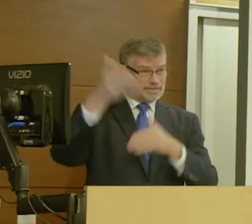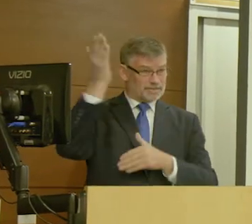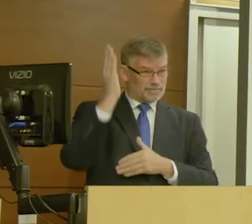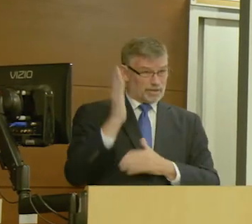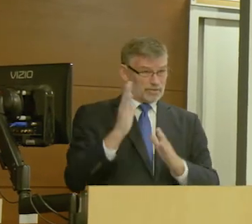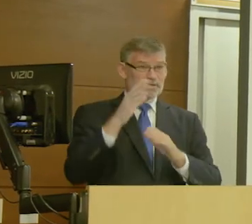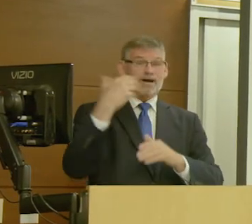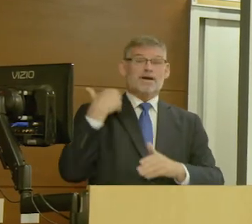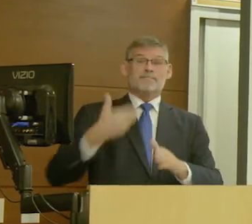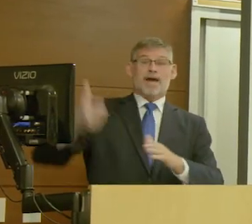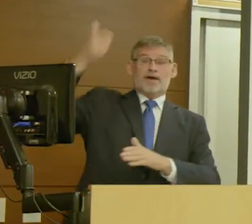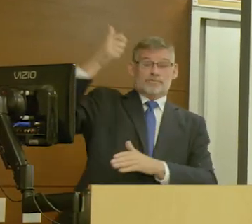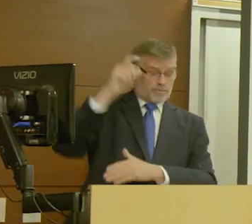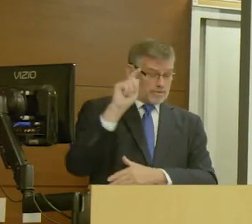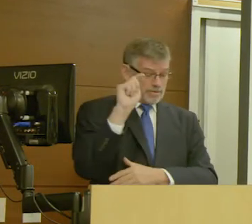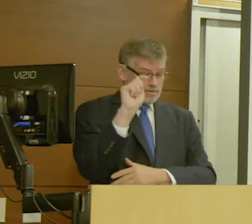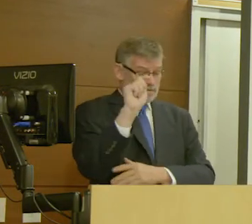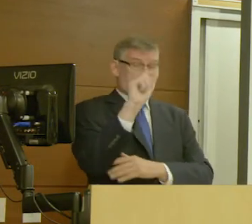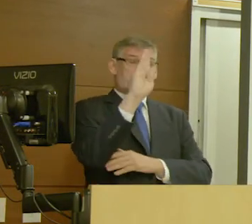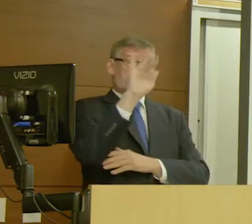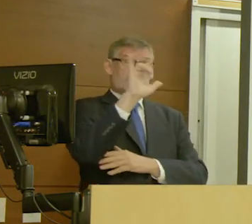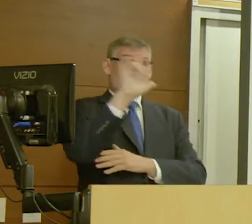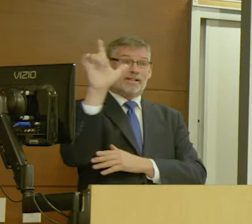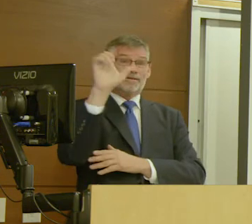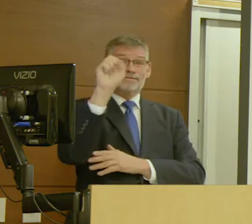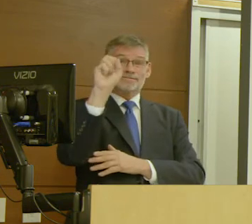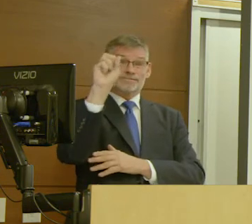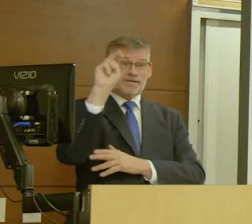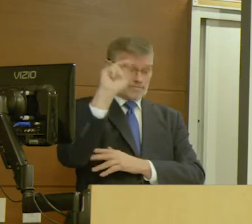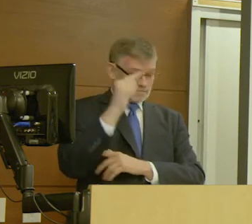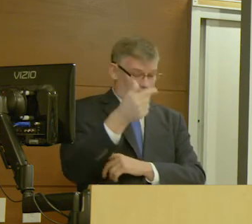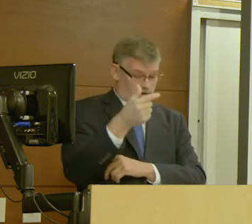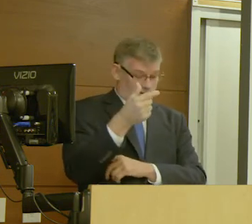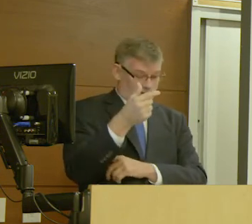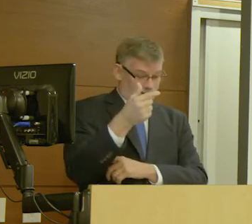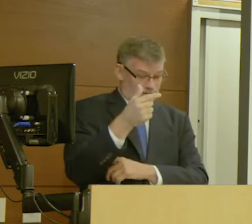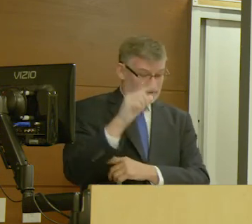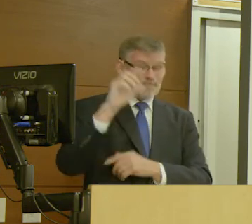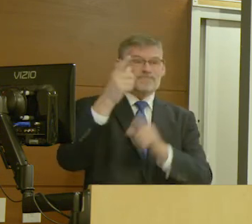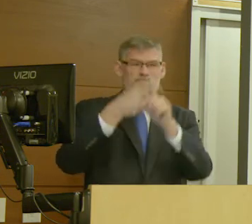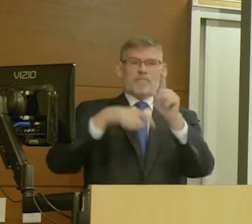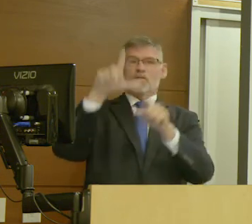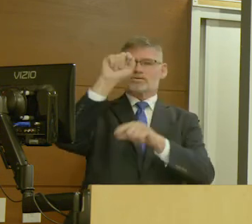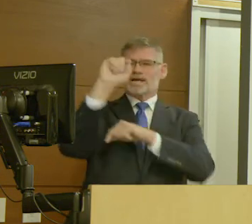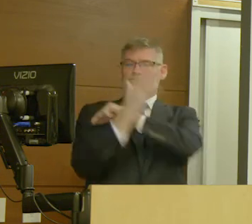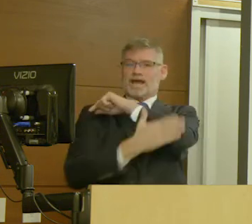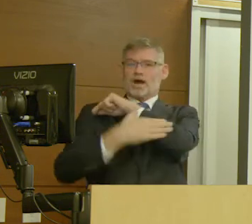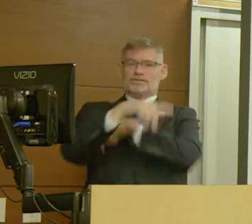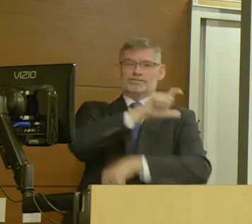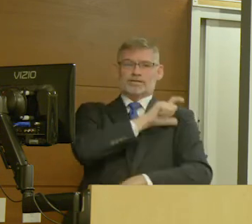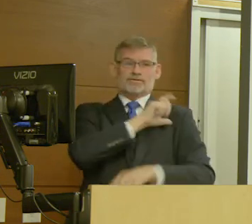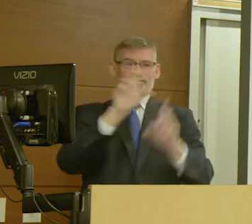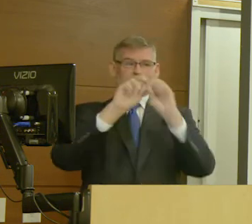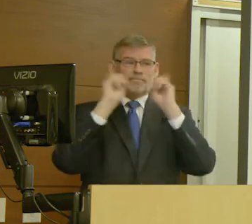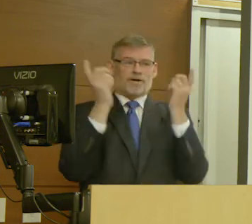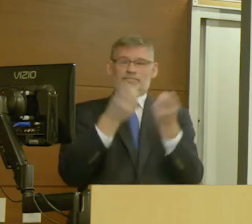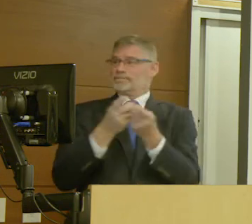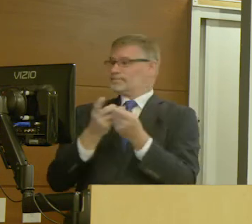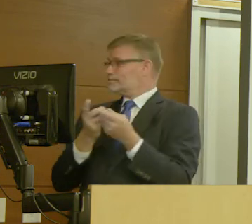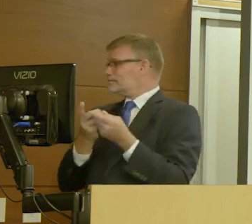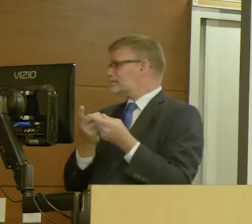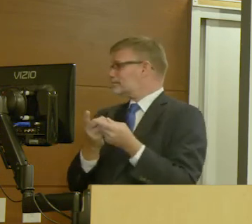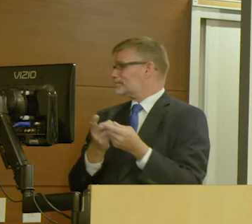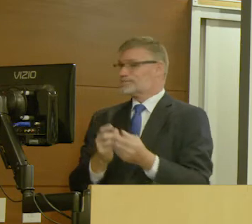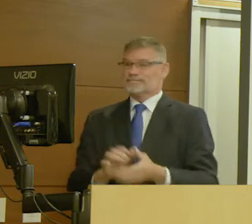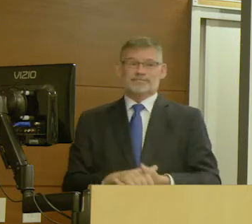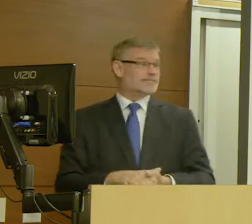And I would also like to introduce the next speaker, Commander Bill Song. And he's from the Los Angeles County